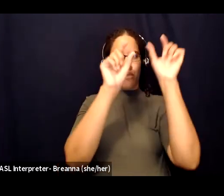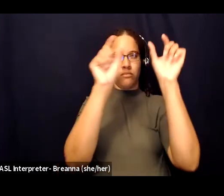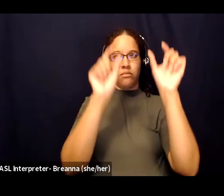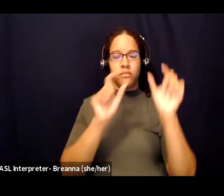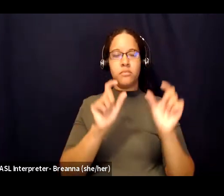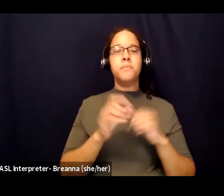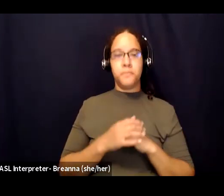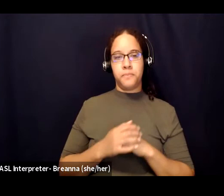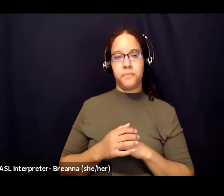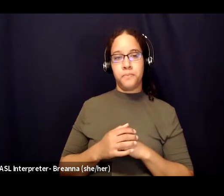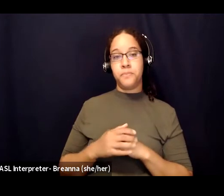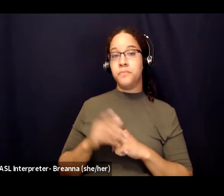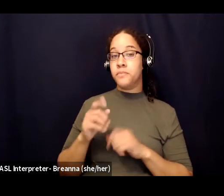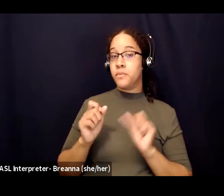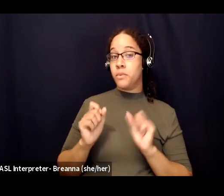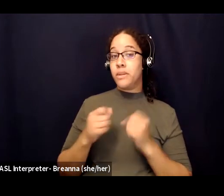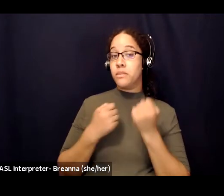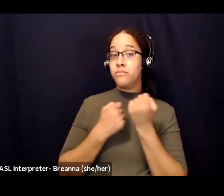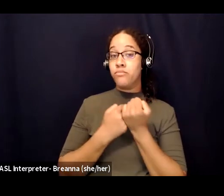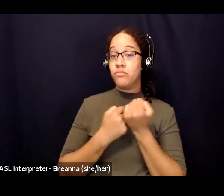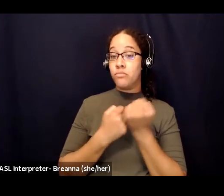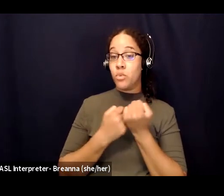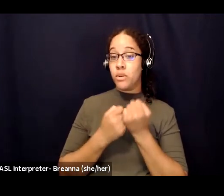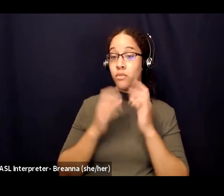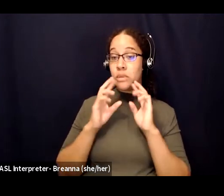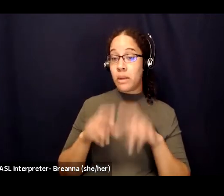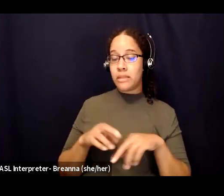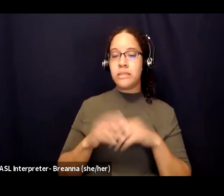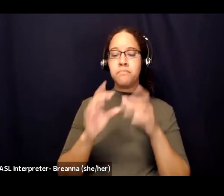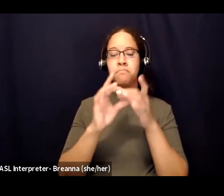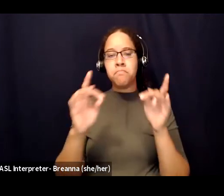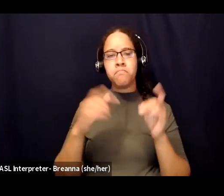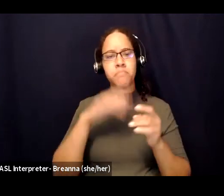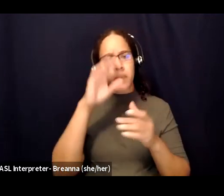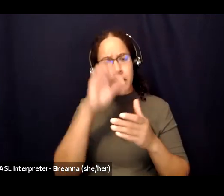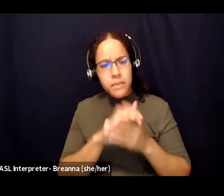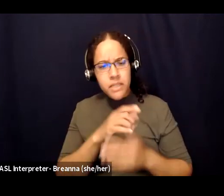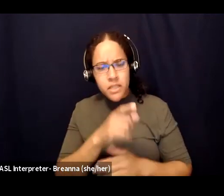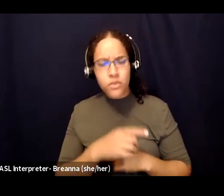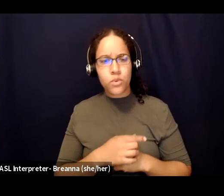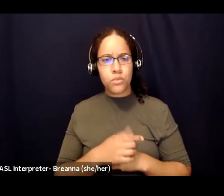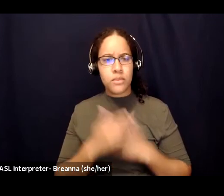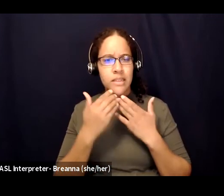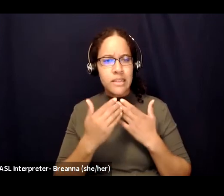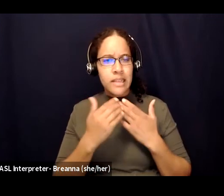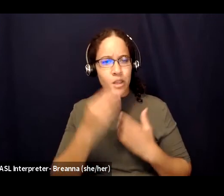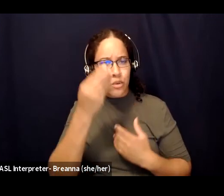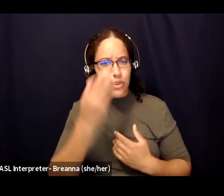could sound like so saying things like i believe you that you were telling me will you let me know if and when you want to talk